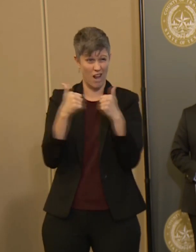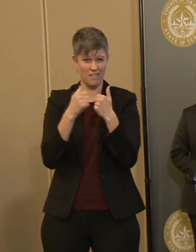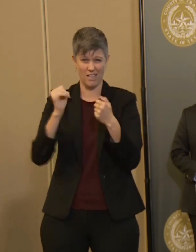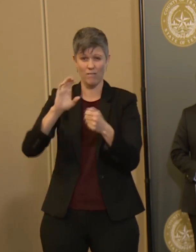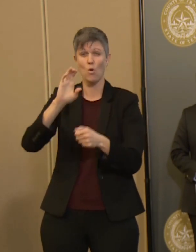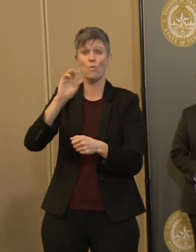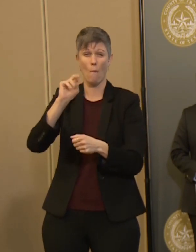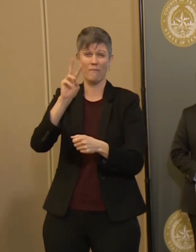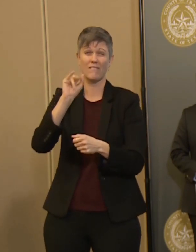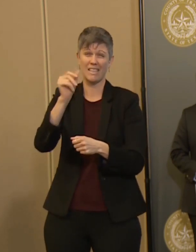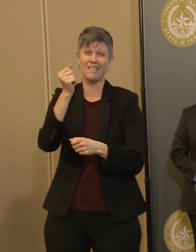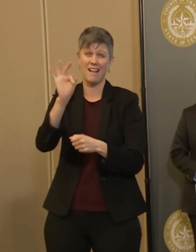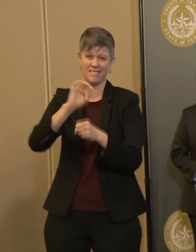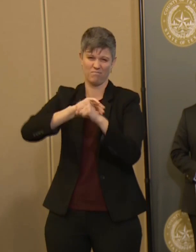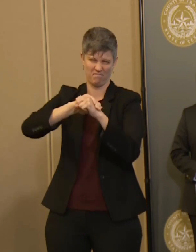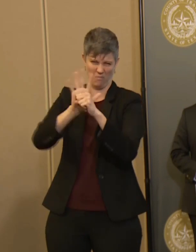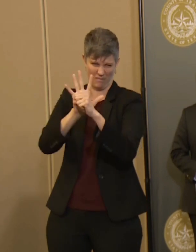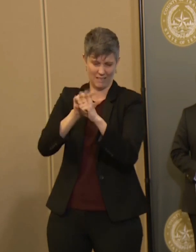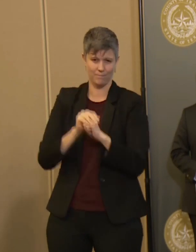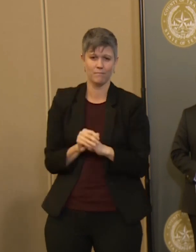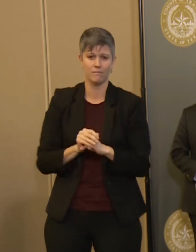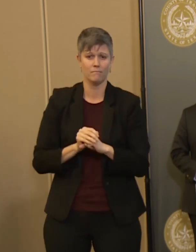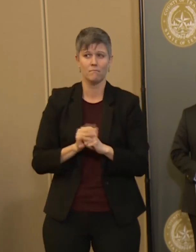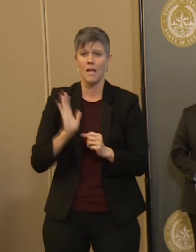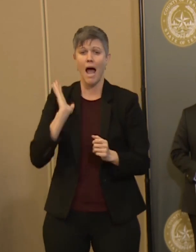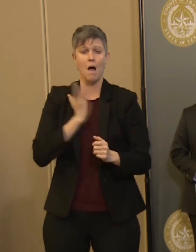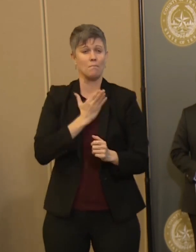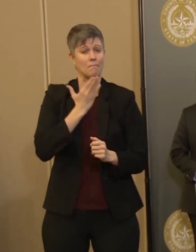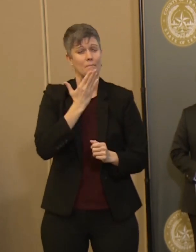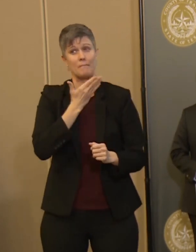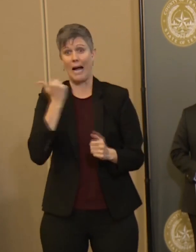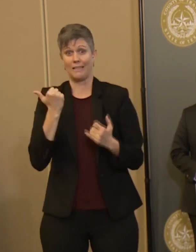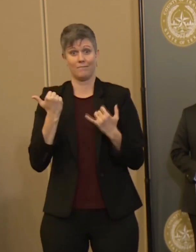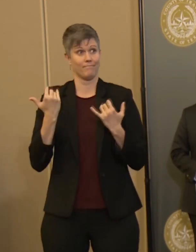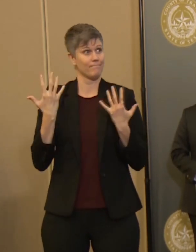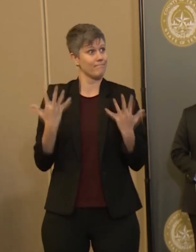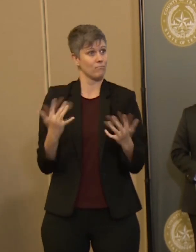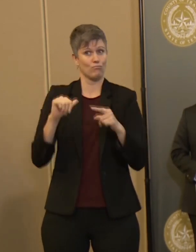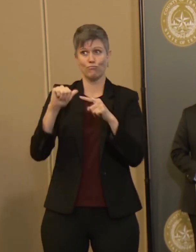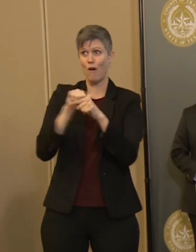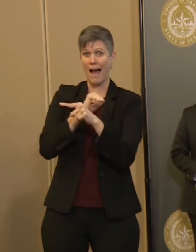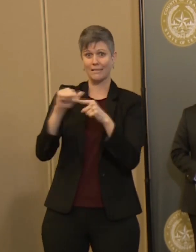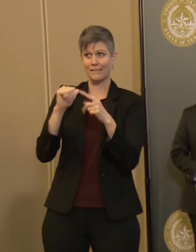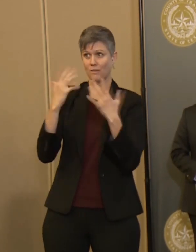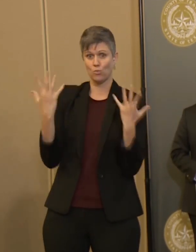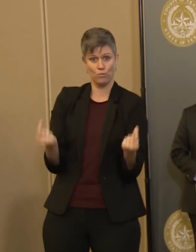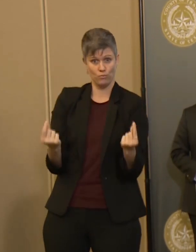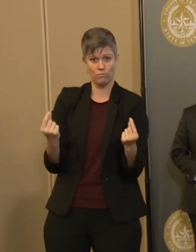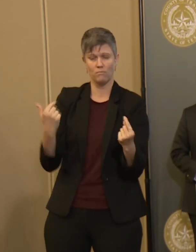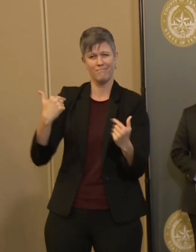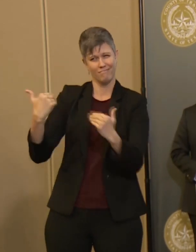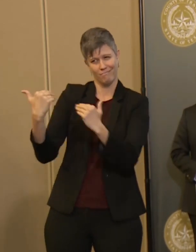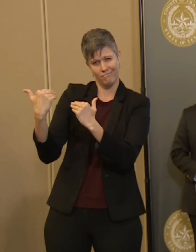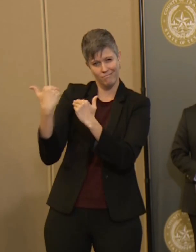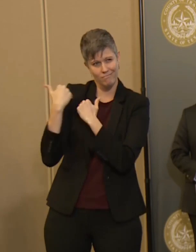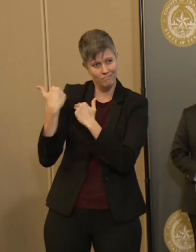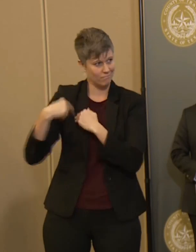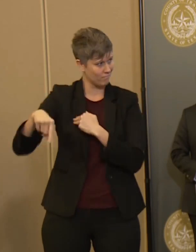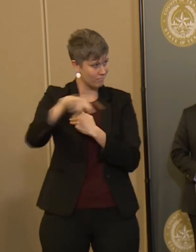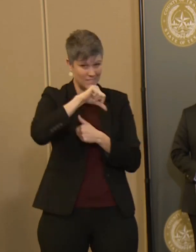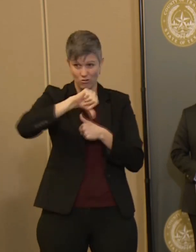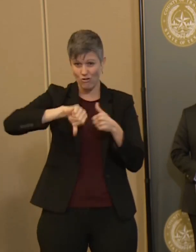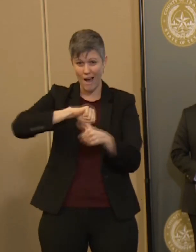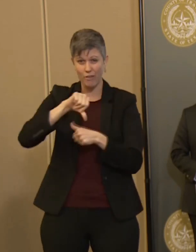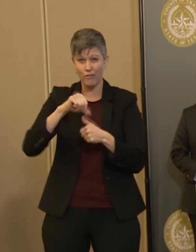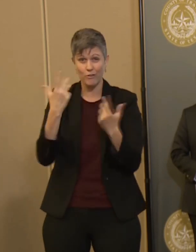Our best enforcement in this challenge is our responsibility to each other. And this gathering